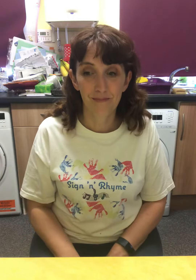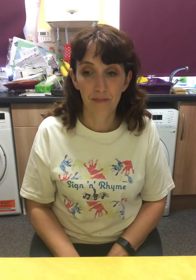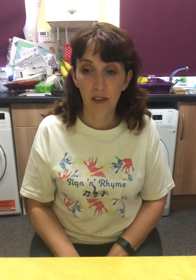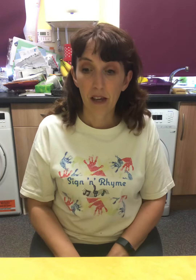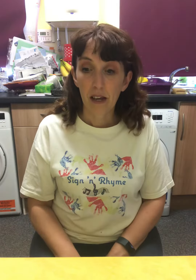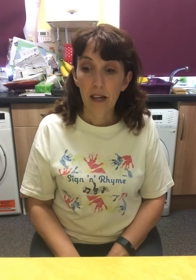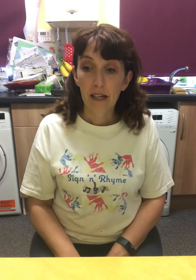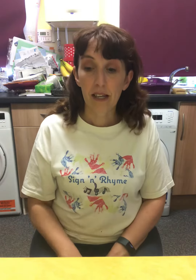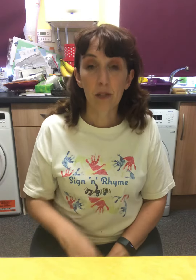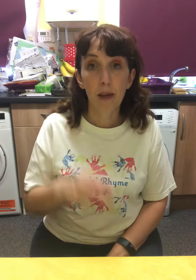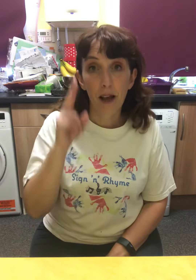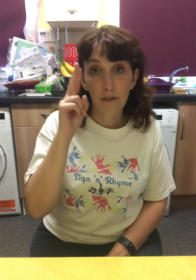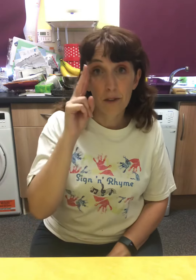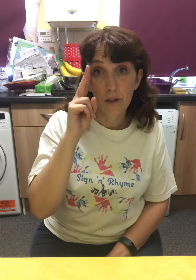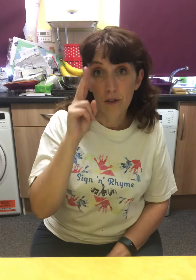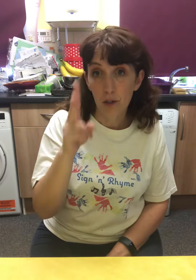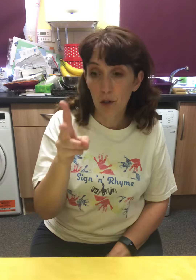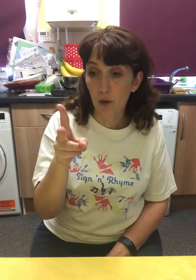Next we have LOOK.